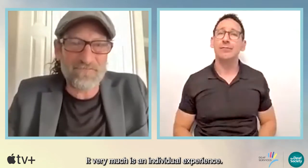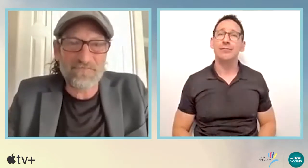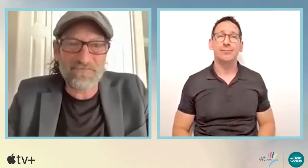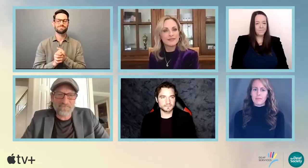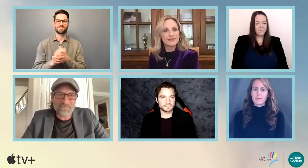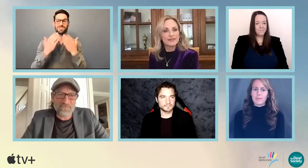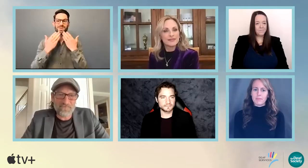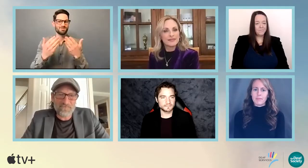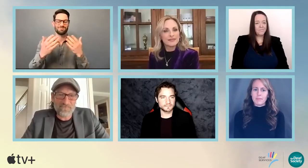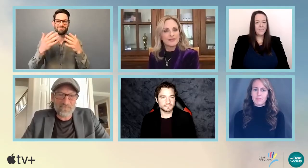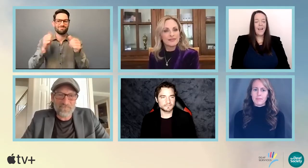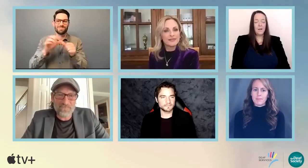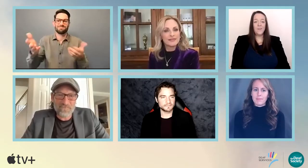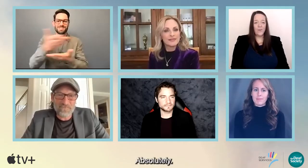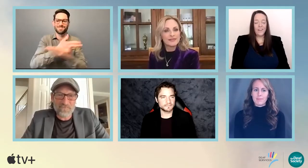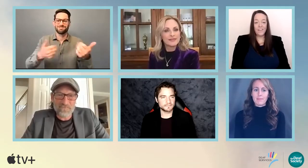experience.